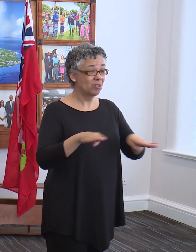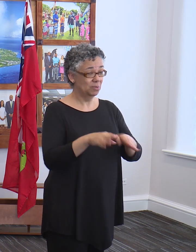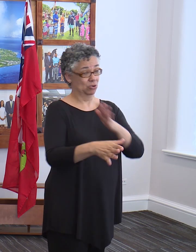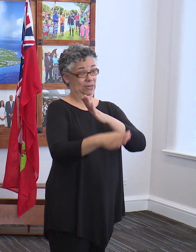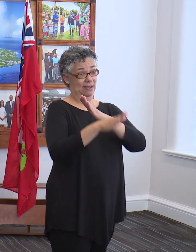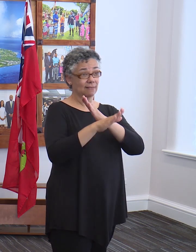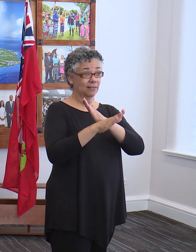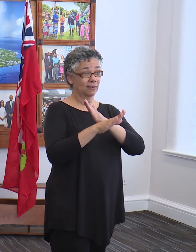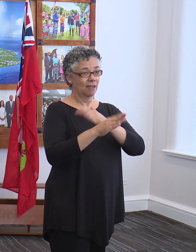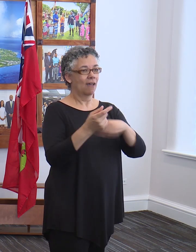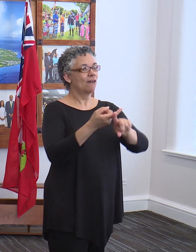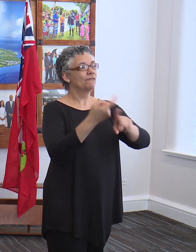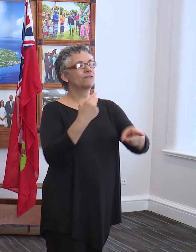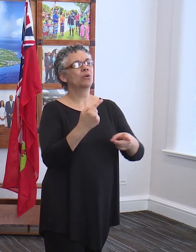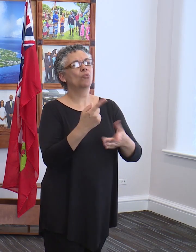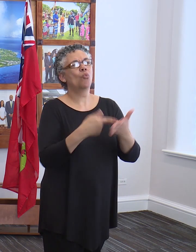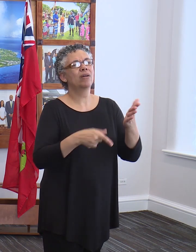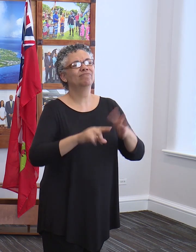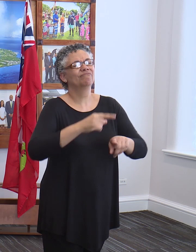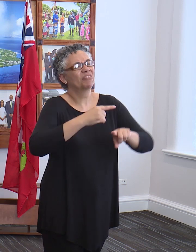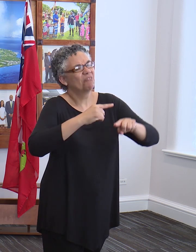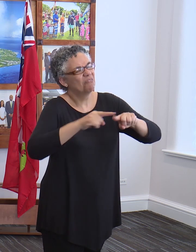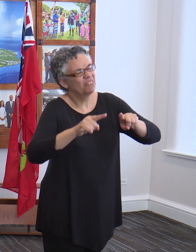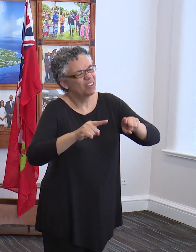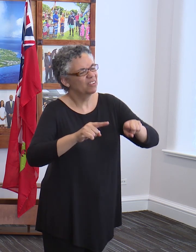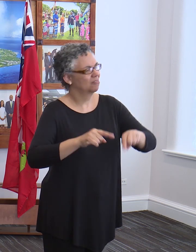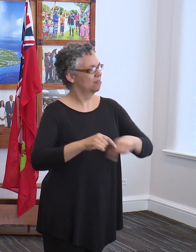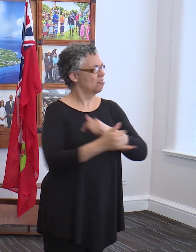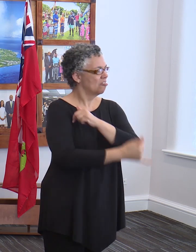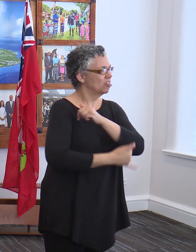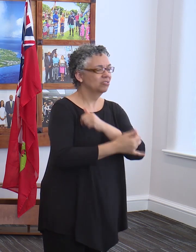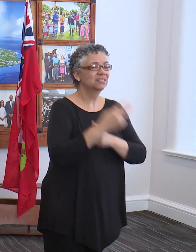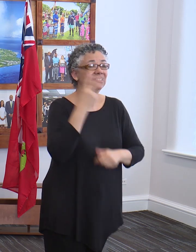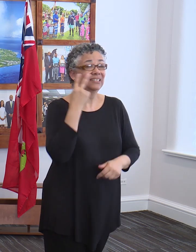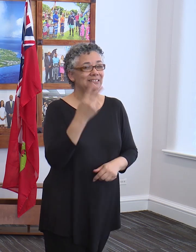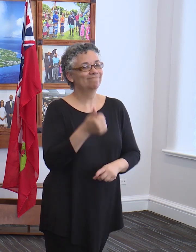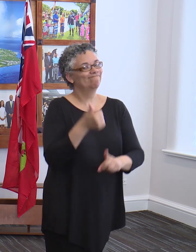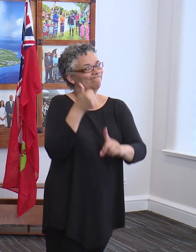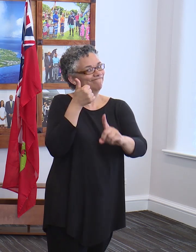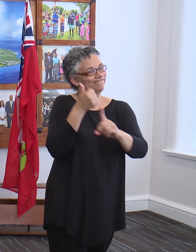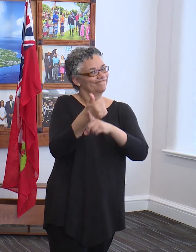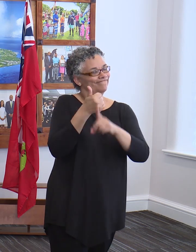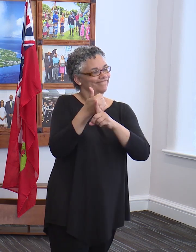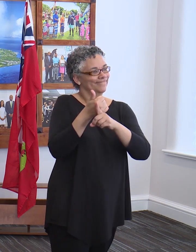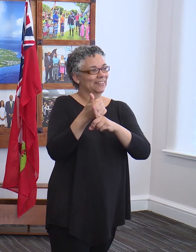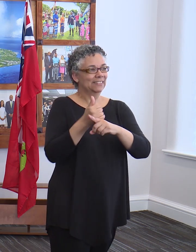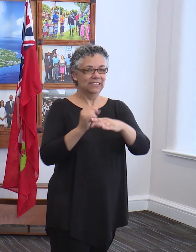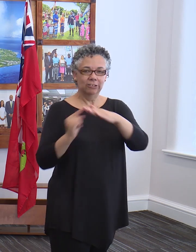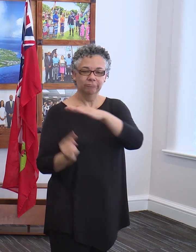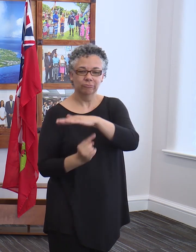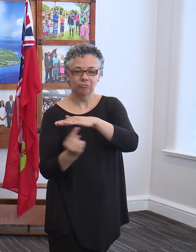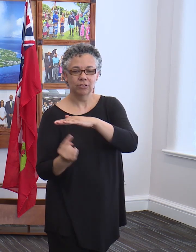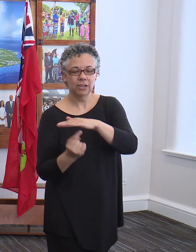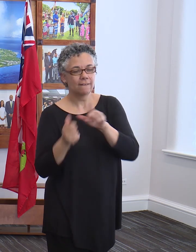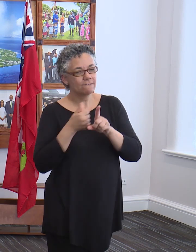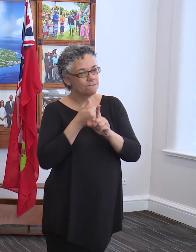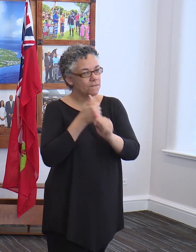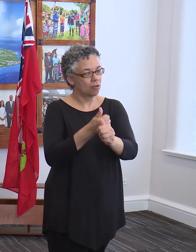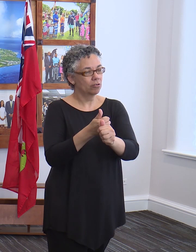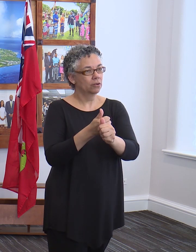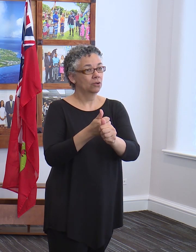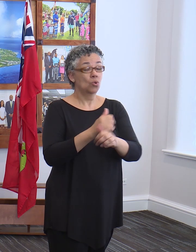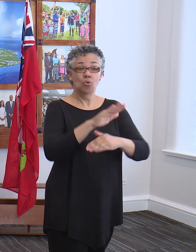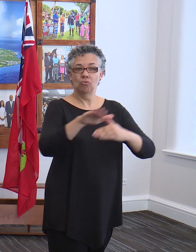protected from what other countries are seeing if self-quarantine is strictly followed, and